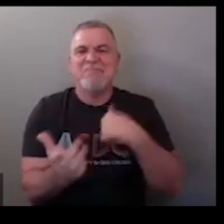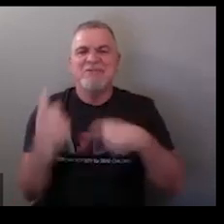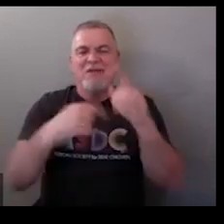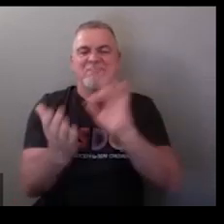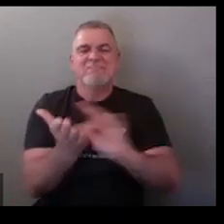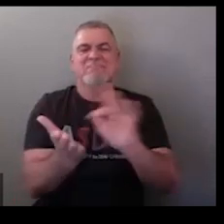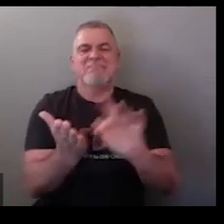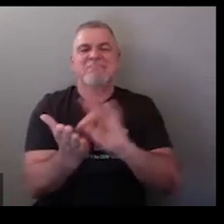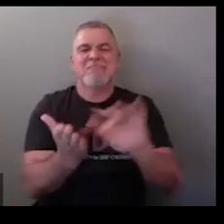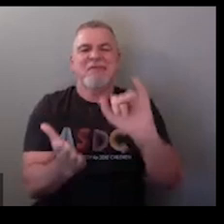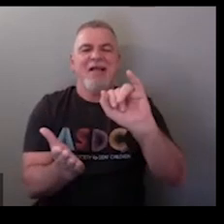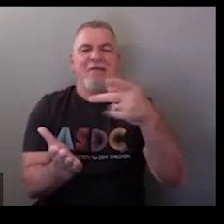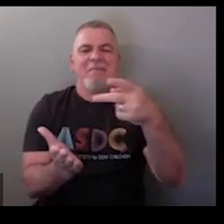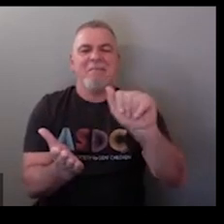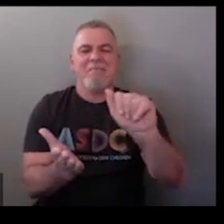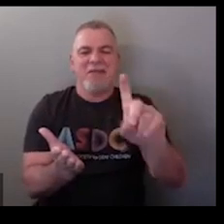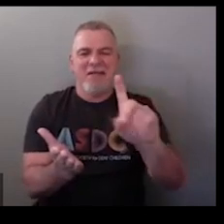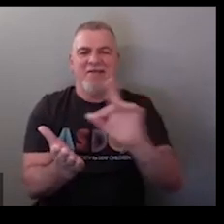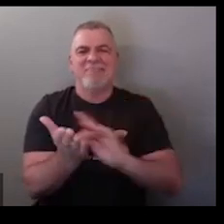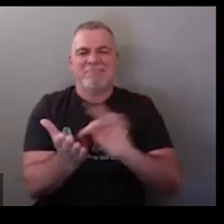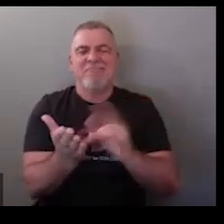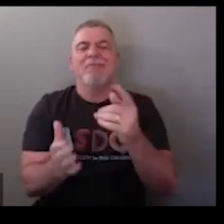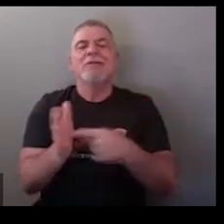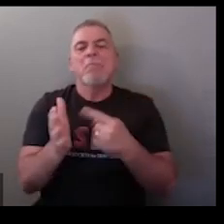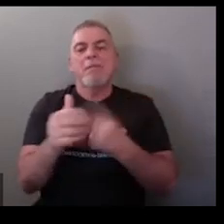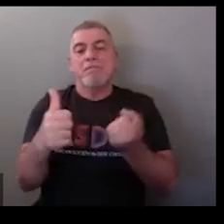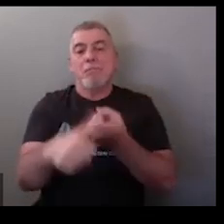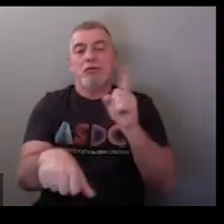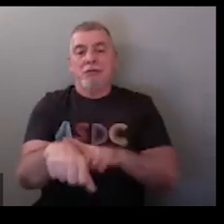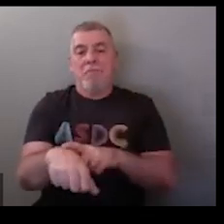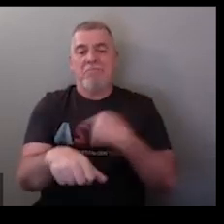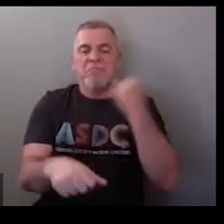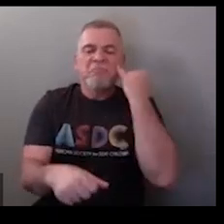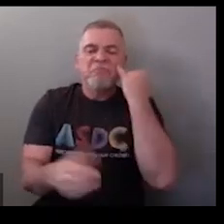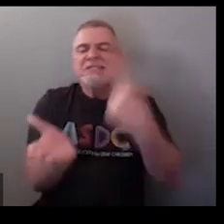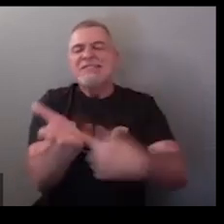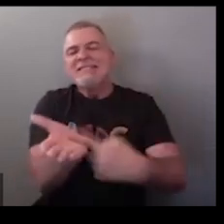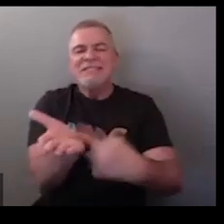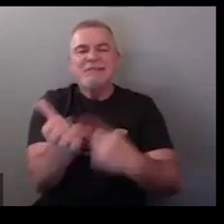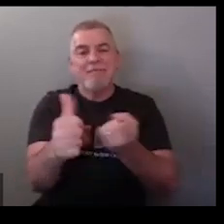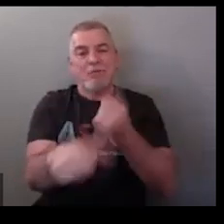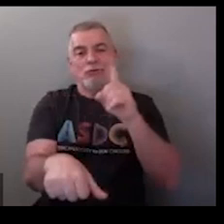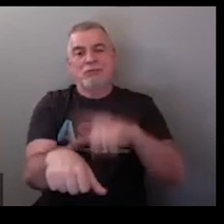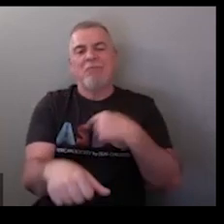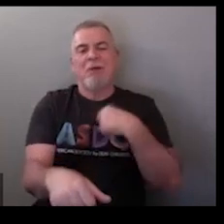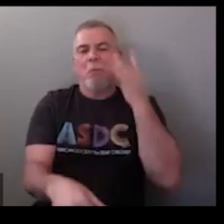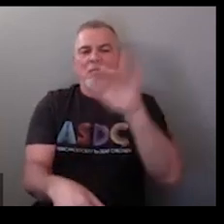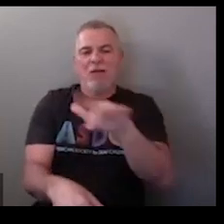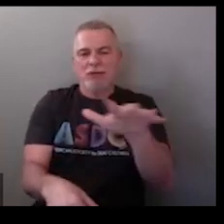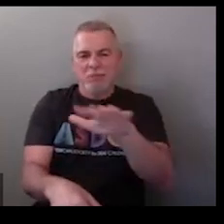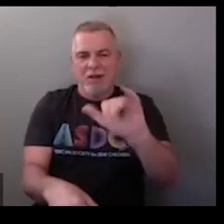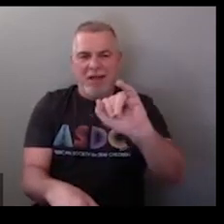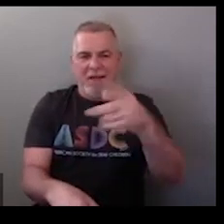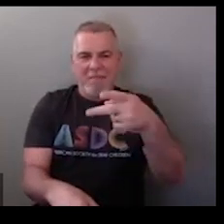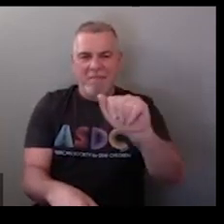scroll scroll typically I do it without spelling it because I know what we have in our house the first time like if we're talking about it for the